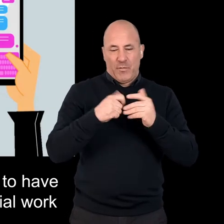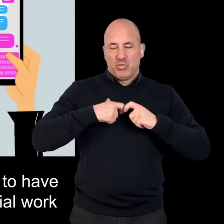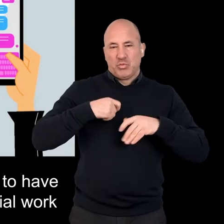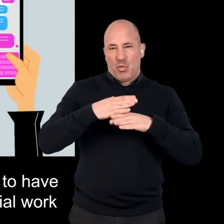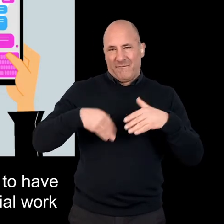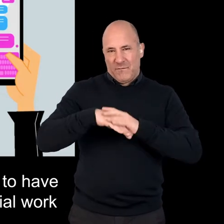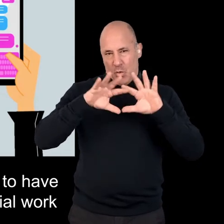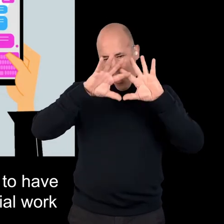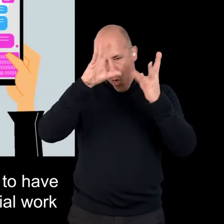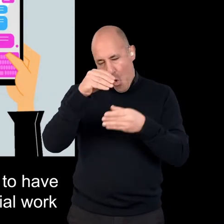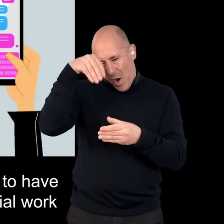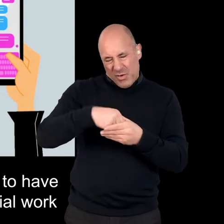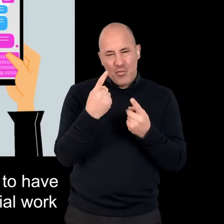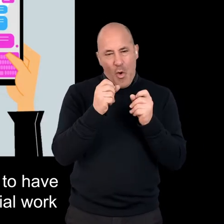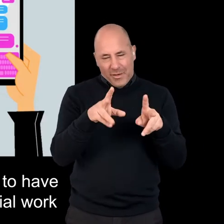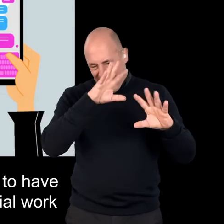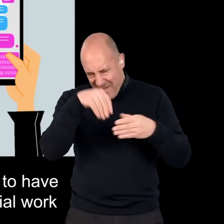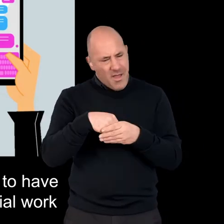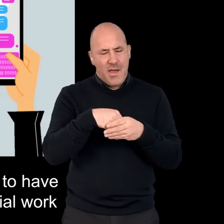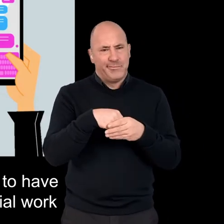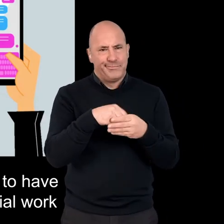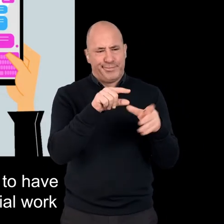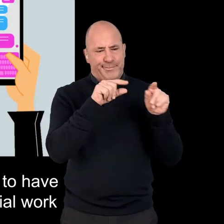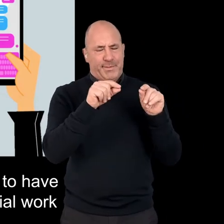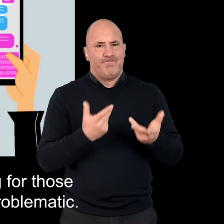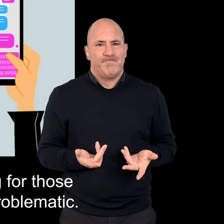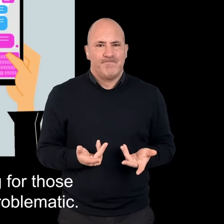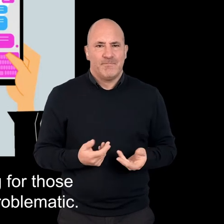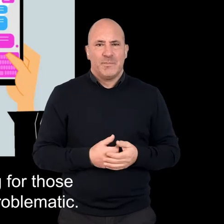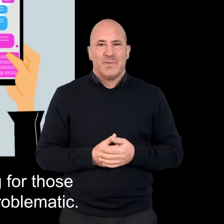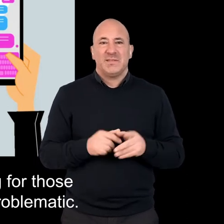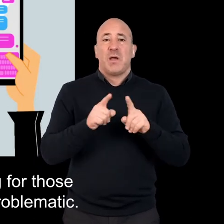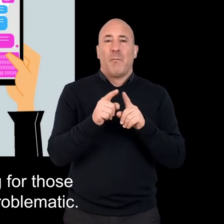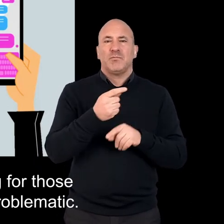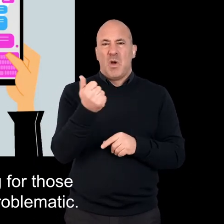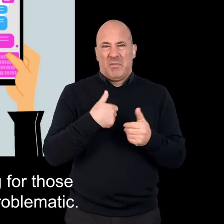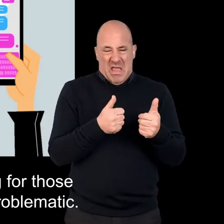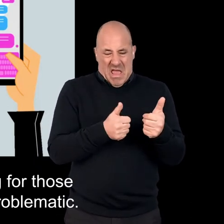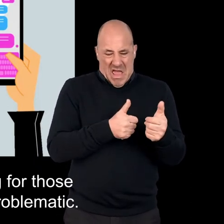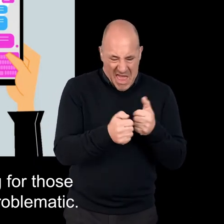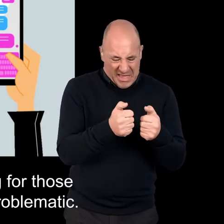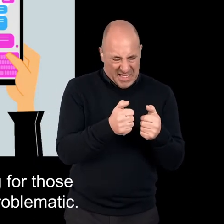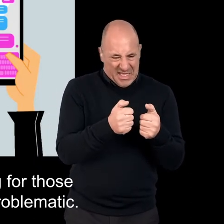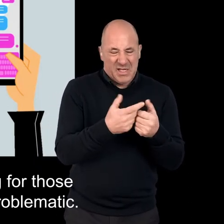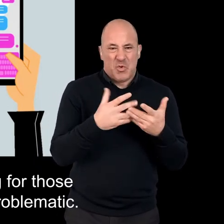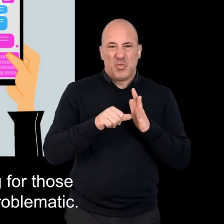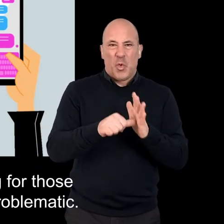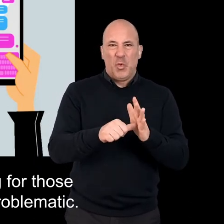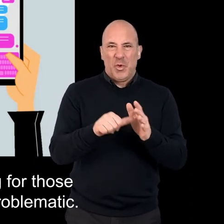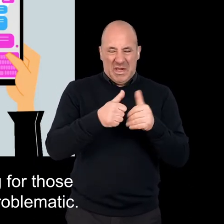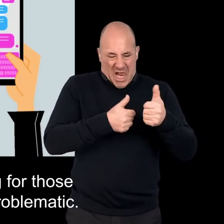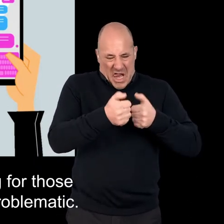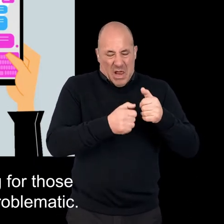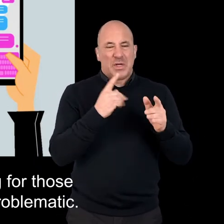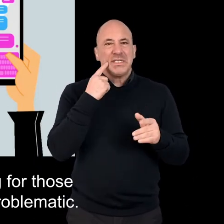to have that sort of holistic approach to social work. And it might also be more challenging for those who find text-based